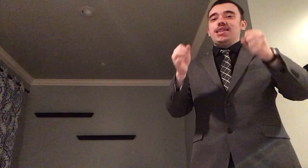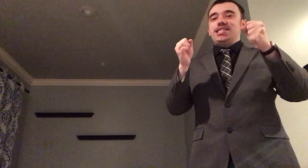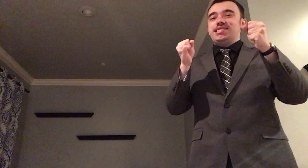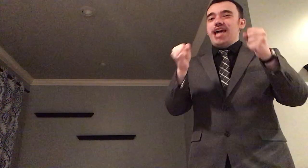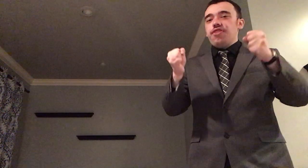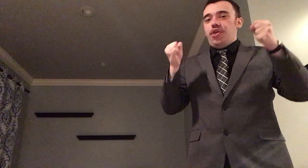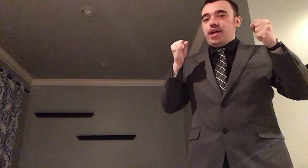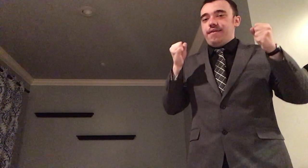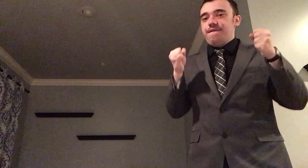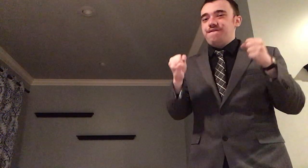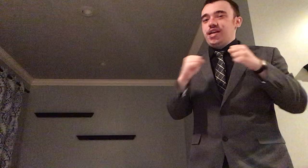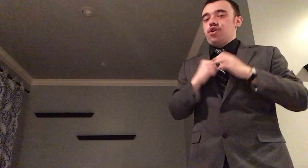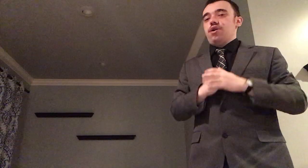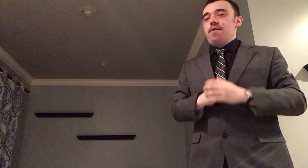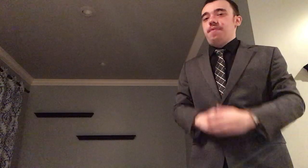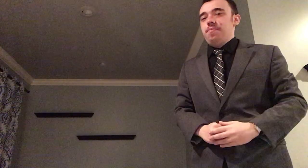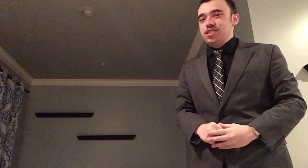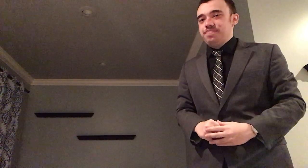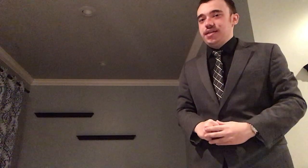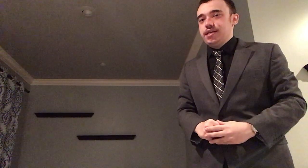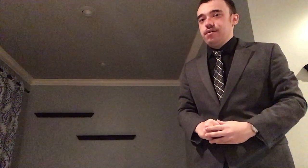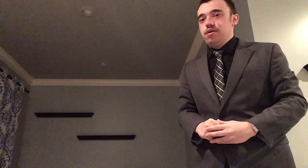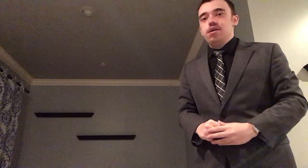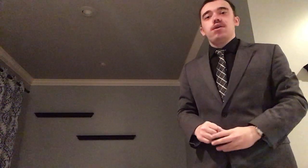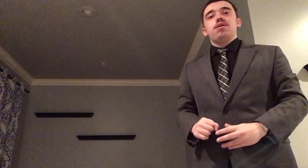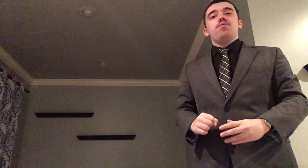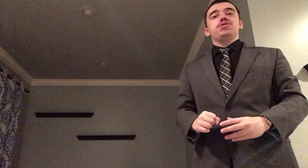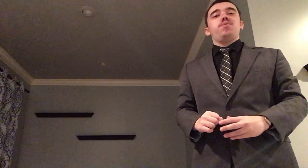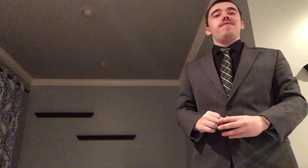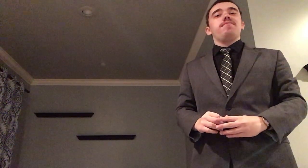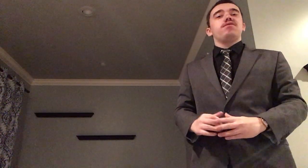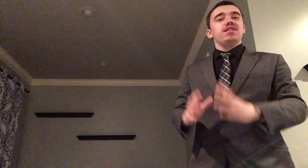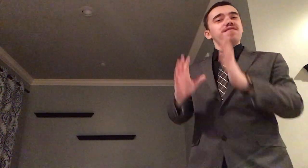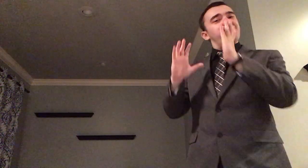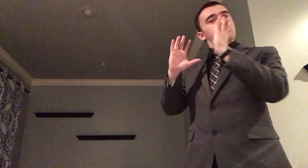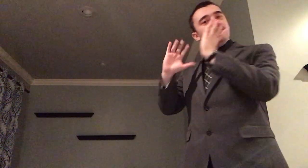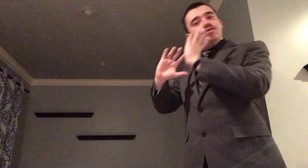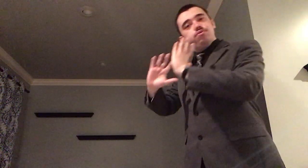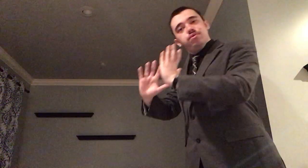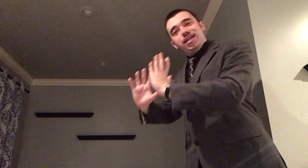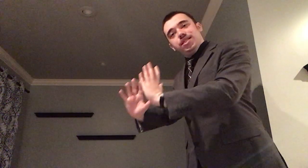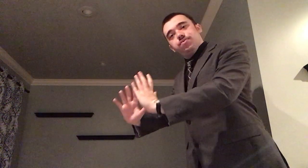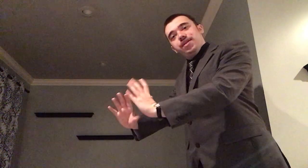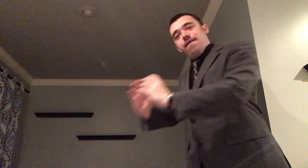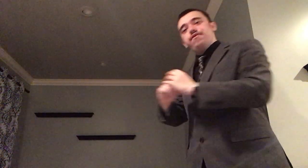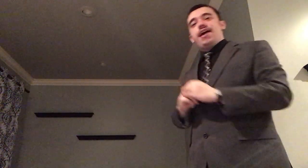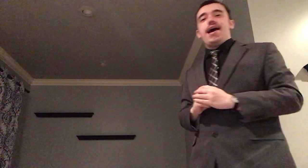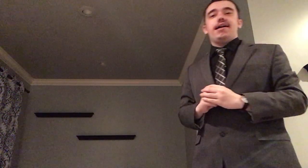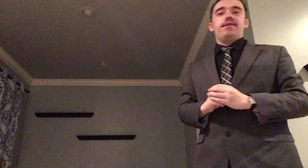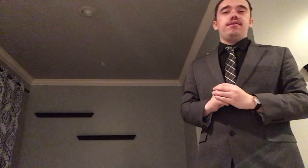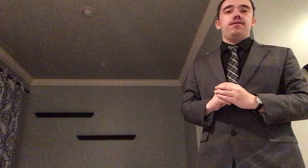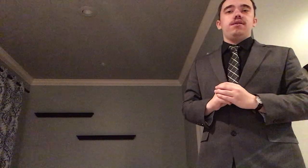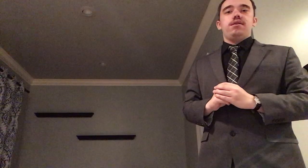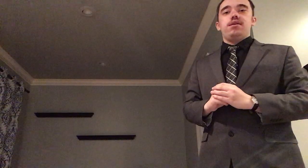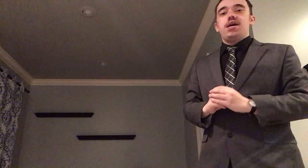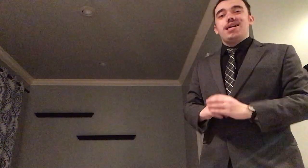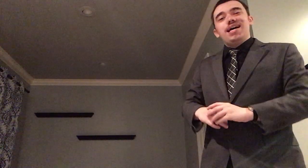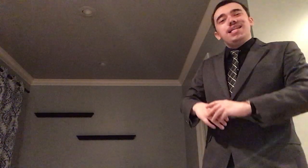the deathly fear of public speaking was one of the most influential kings we ever had not